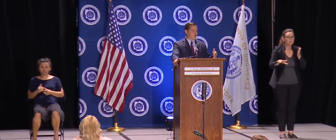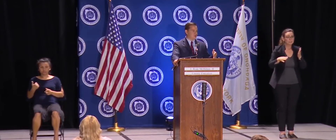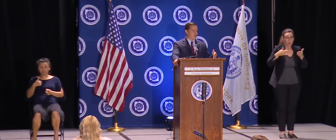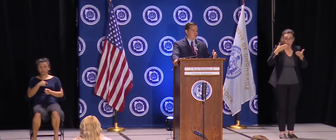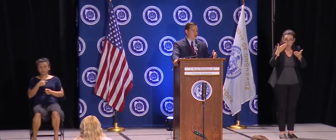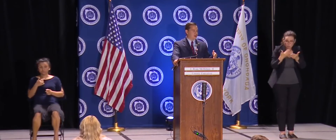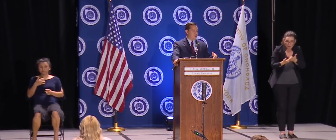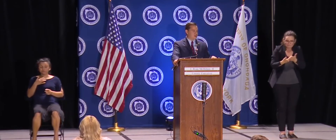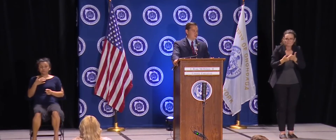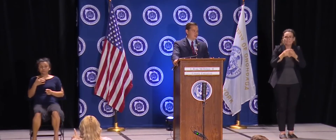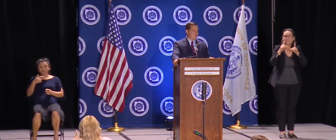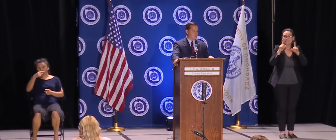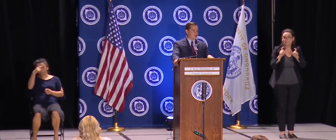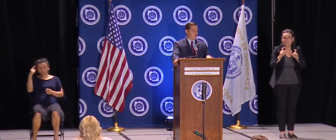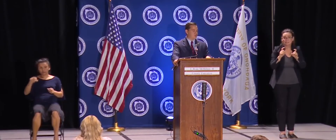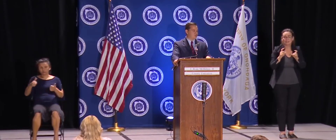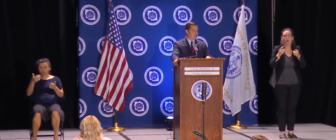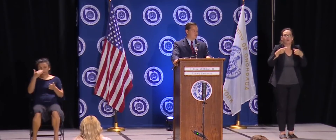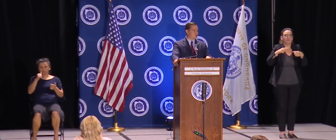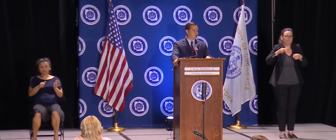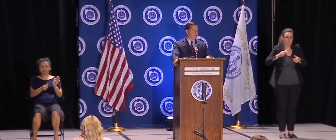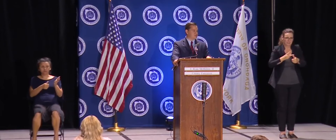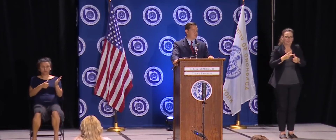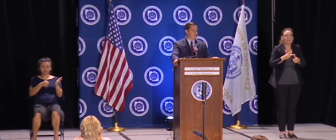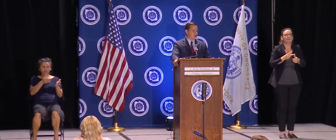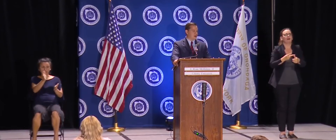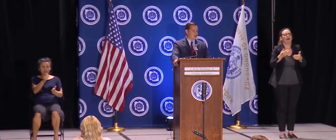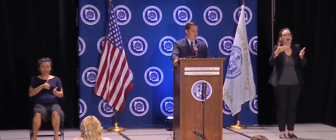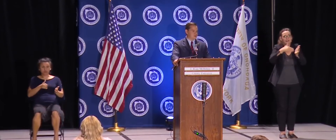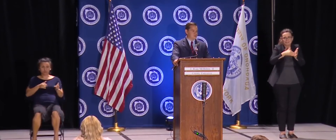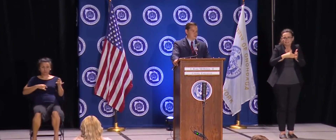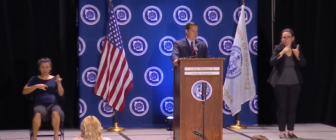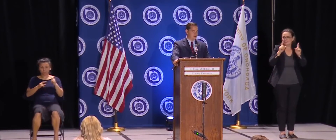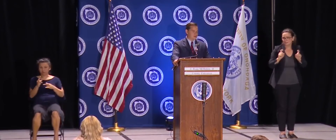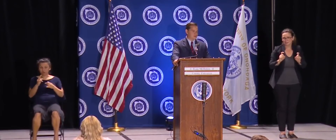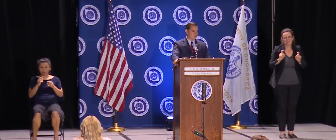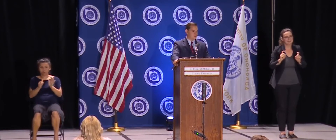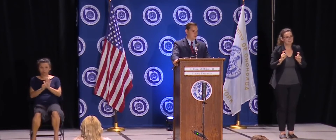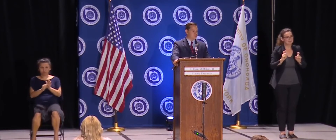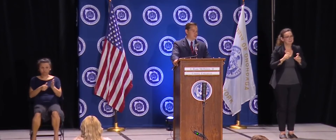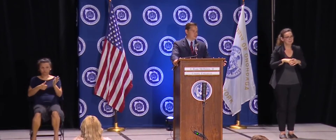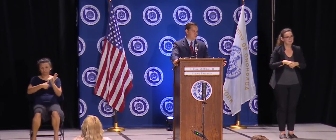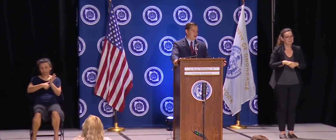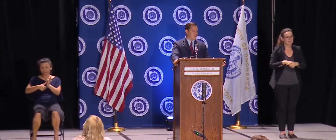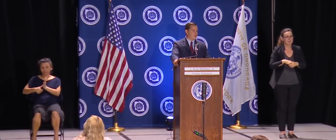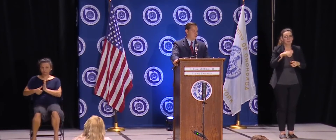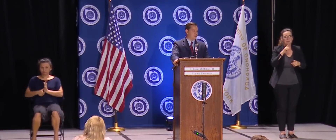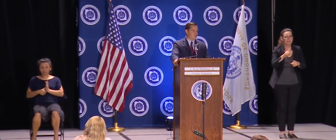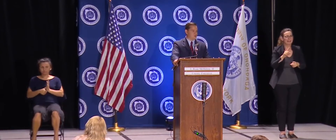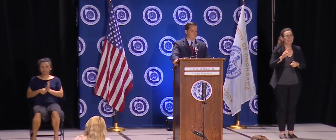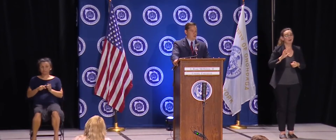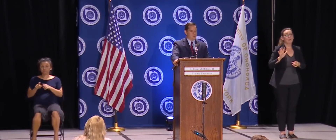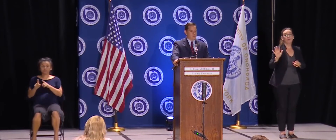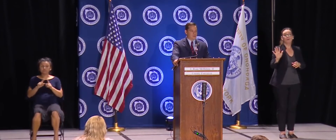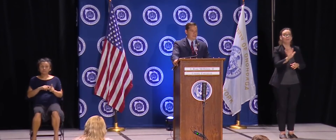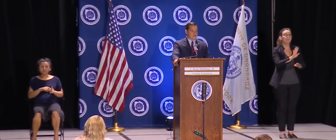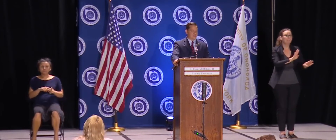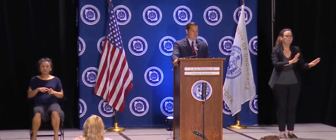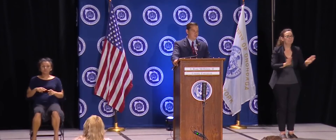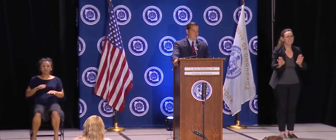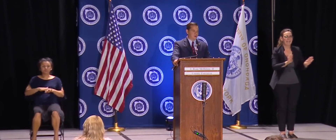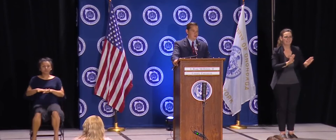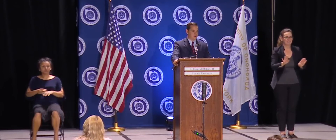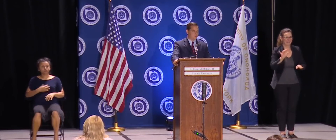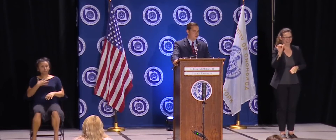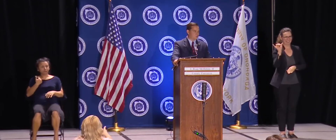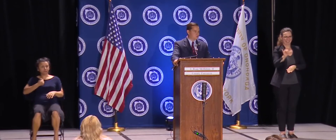the behavior in the commitment of those students to really change and modify their behavior. So we need the